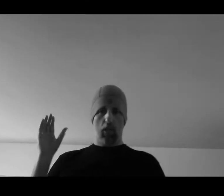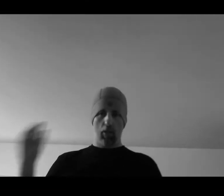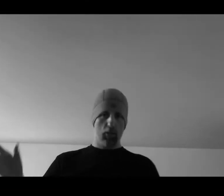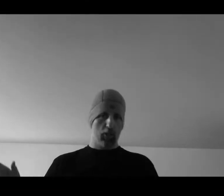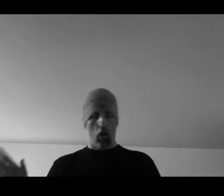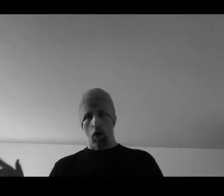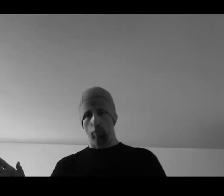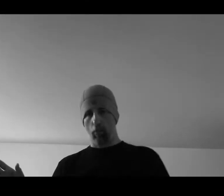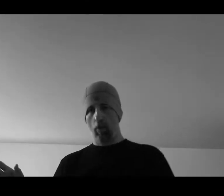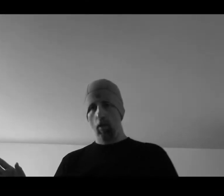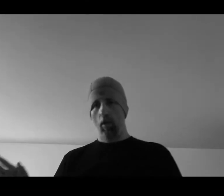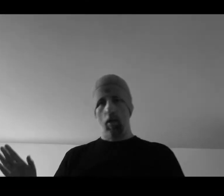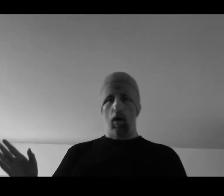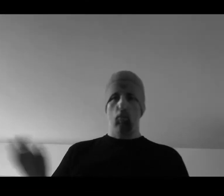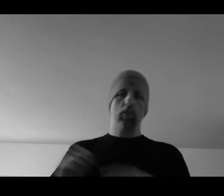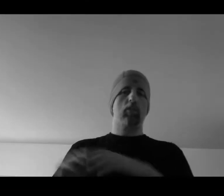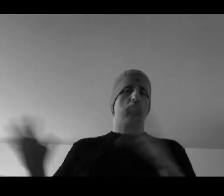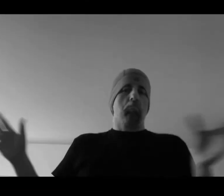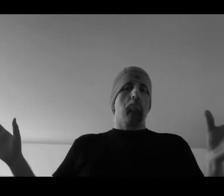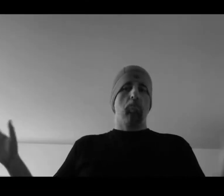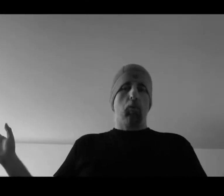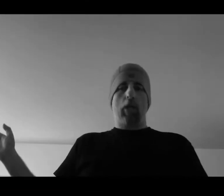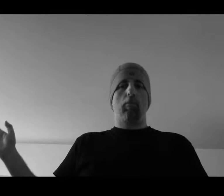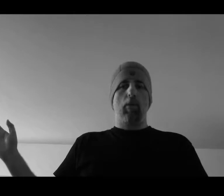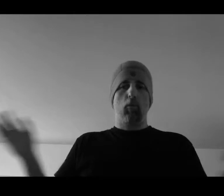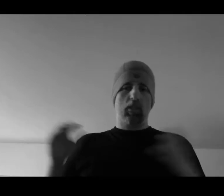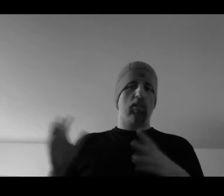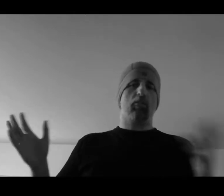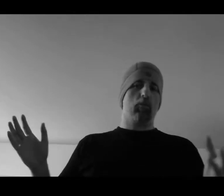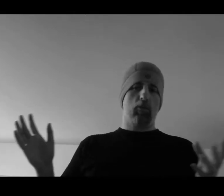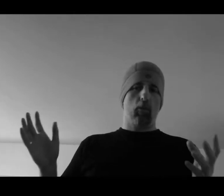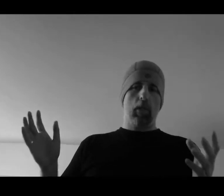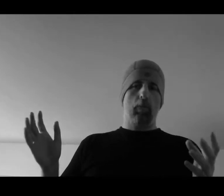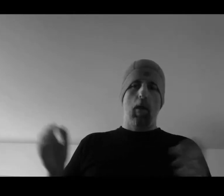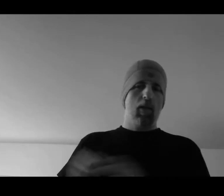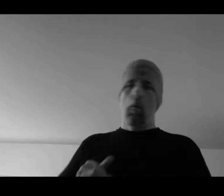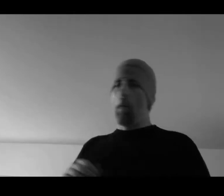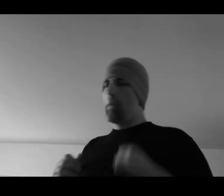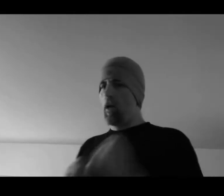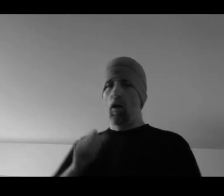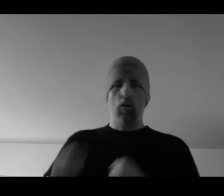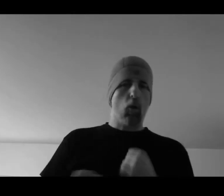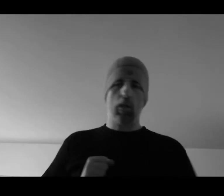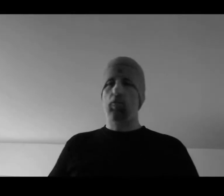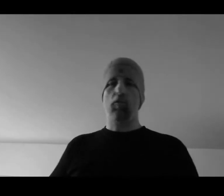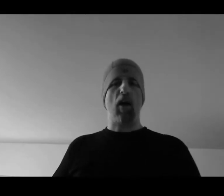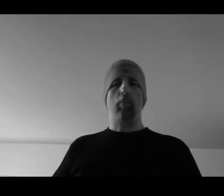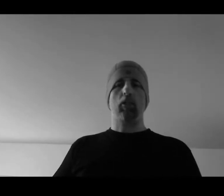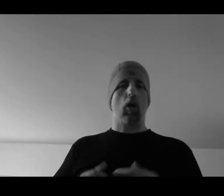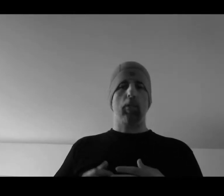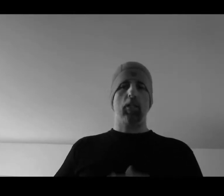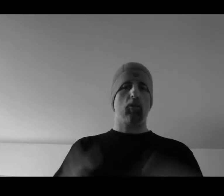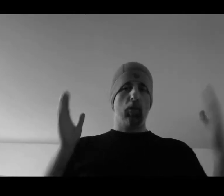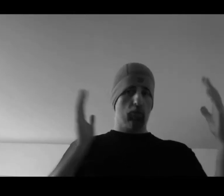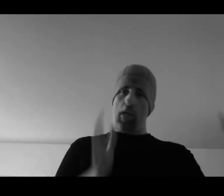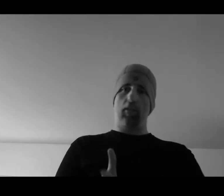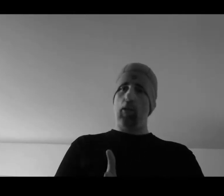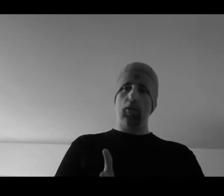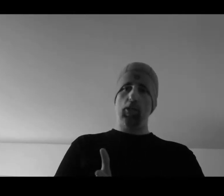energy topper. Uh, what's the question may be, what's the difference between going in for a five punch combination with your regular energy